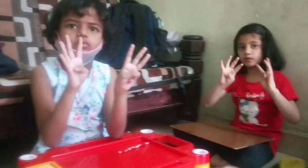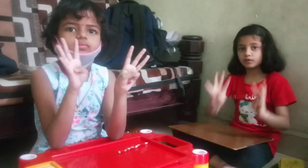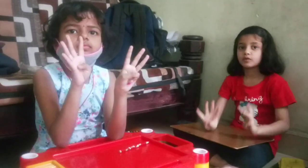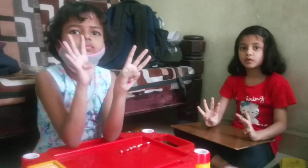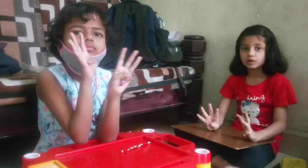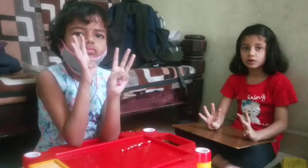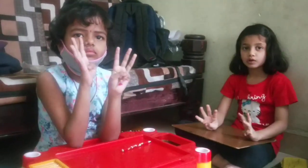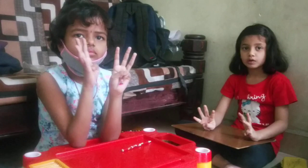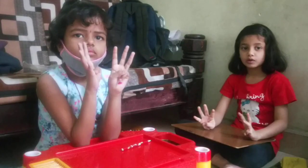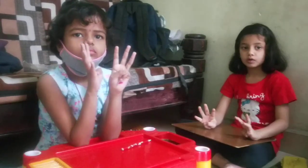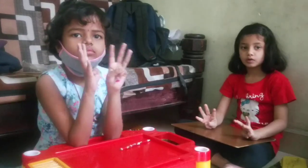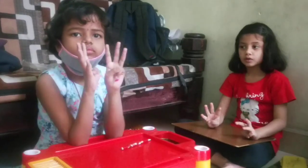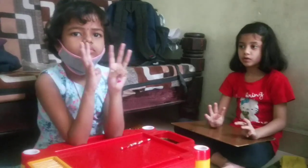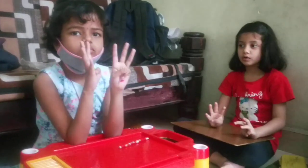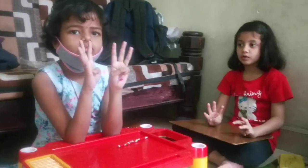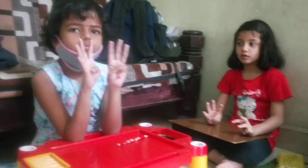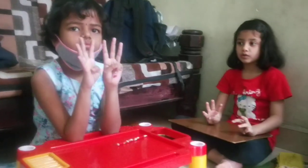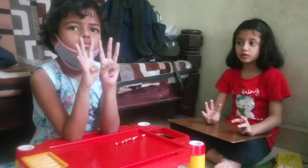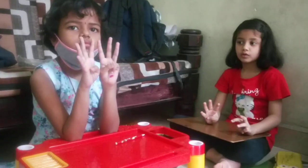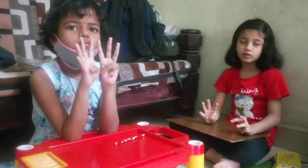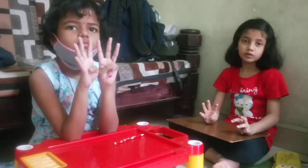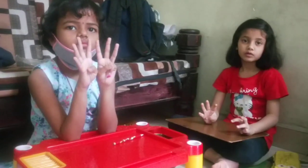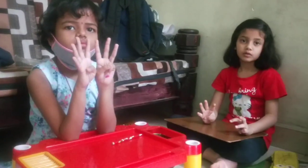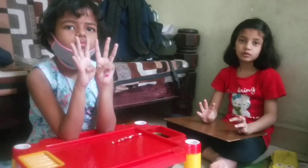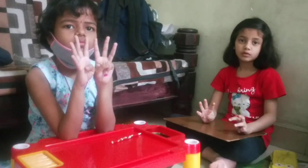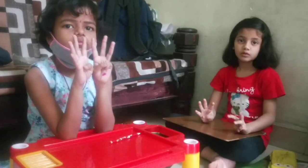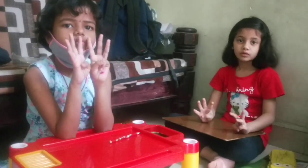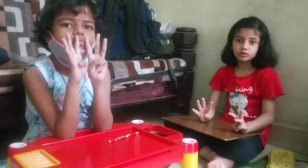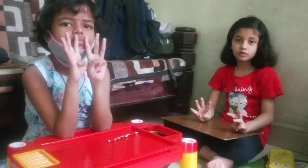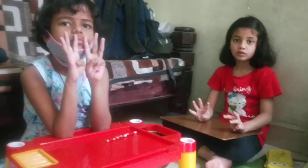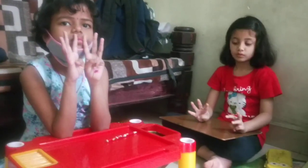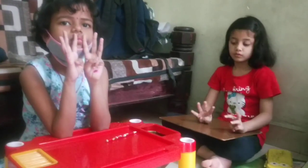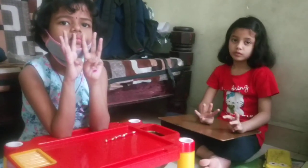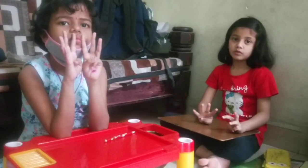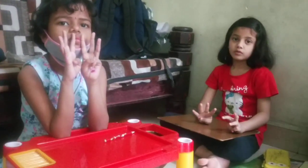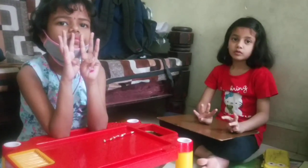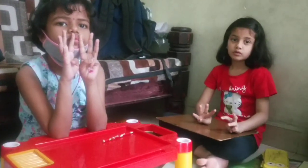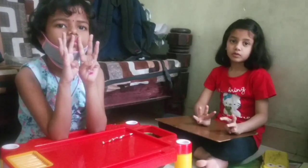Next. Okay. Take a look. Plus. Sorry. Minus 23.